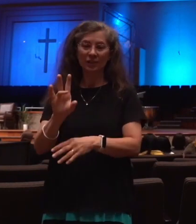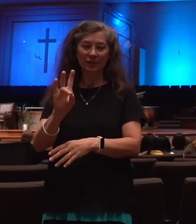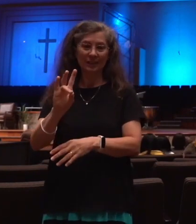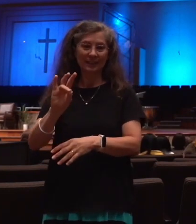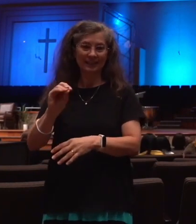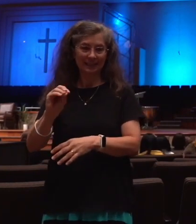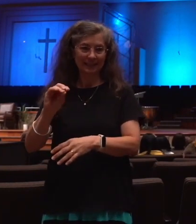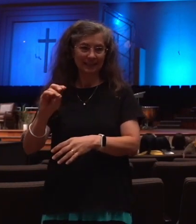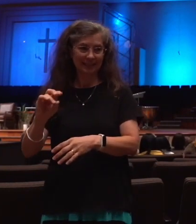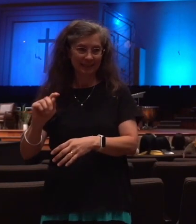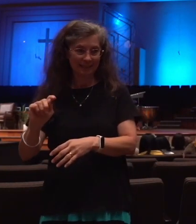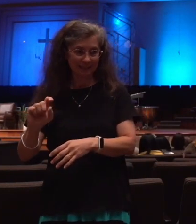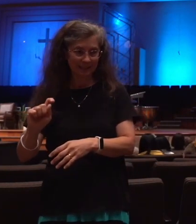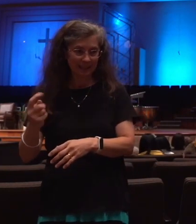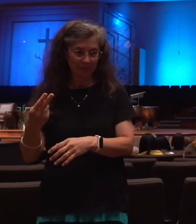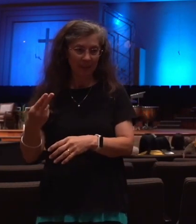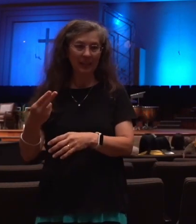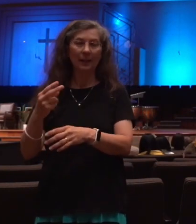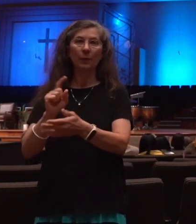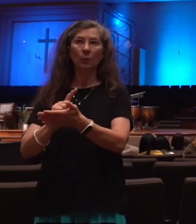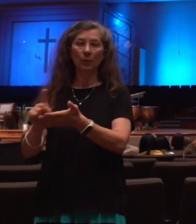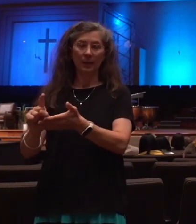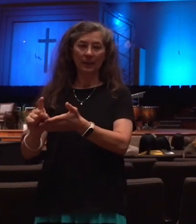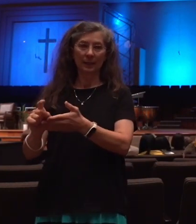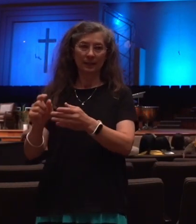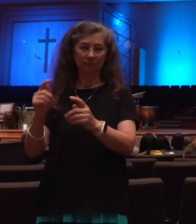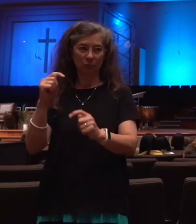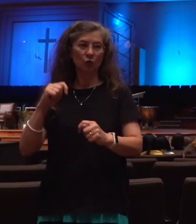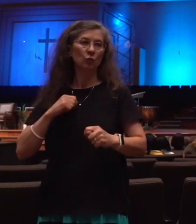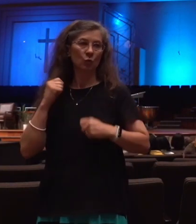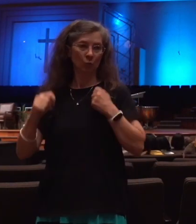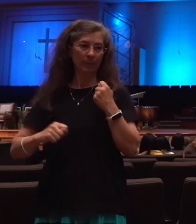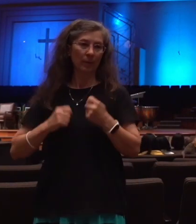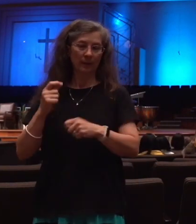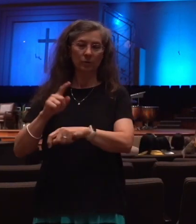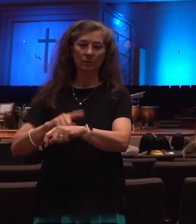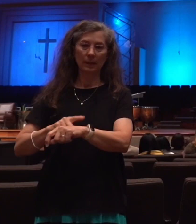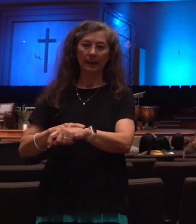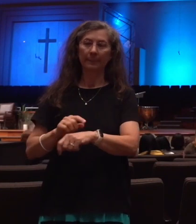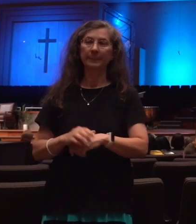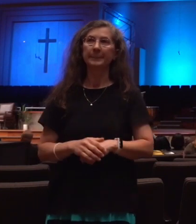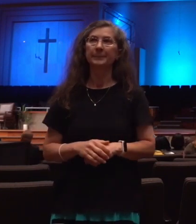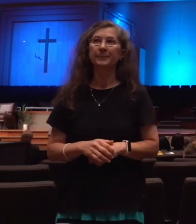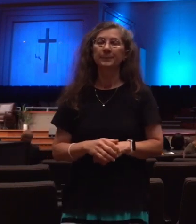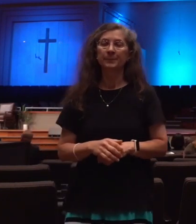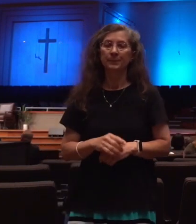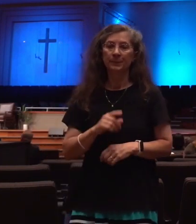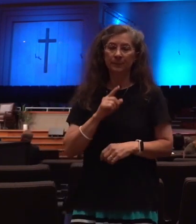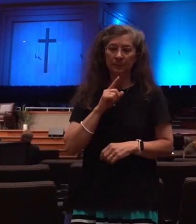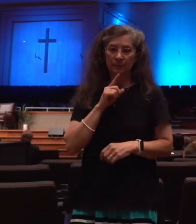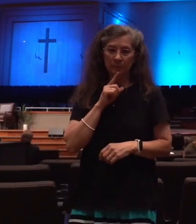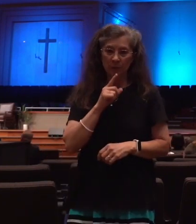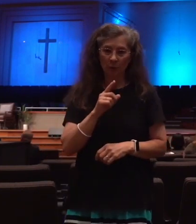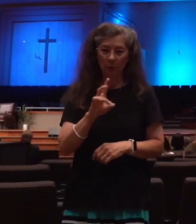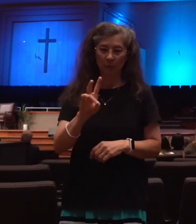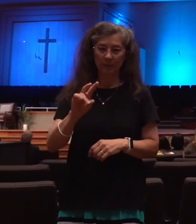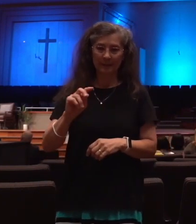which is the tribulation period. Okay? Okay? So that's why it's called the 70th week of Daniel.